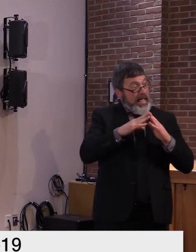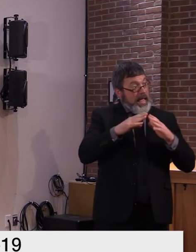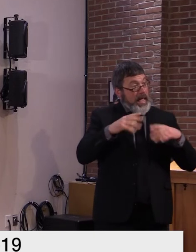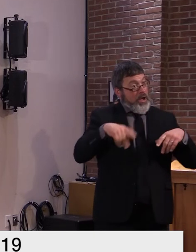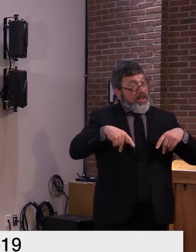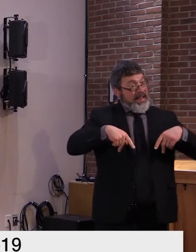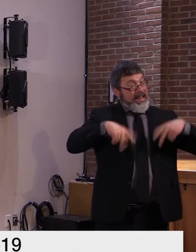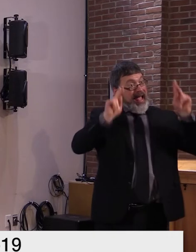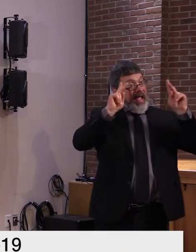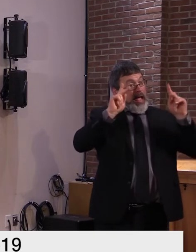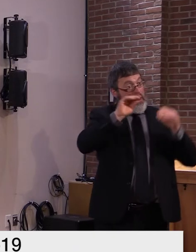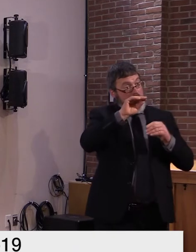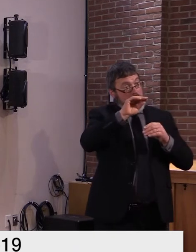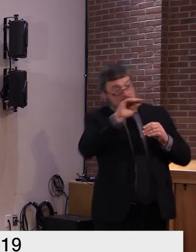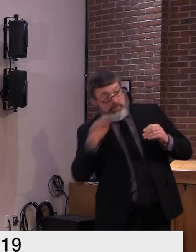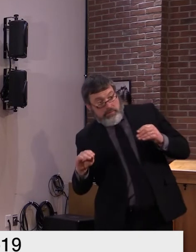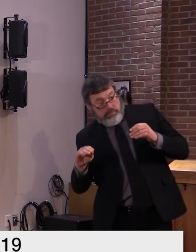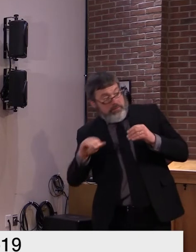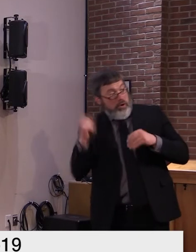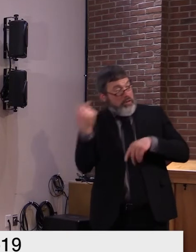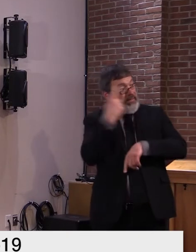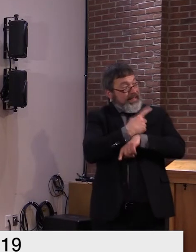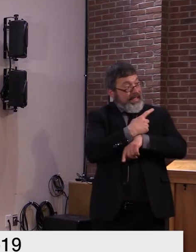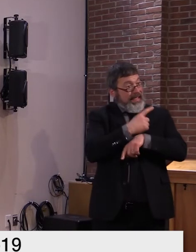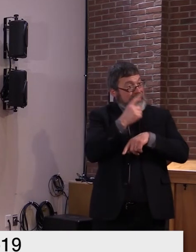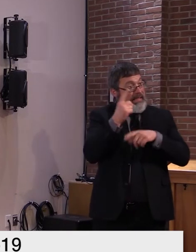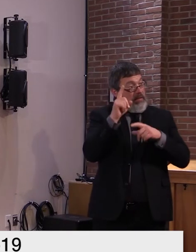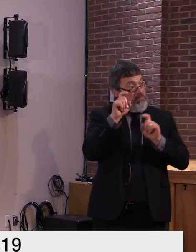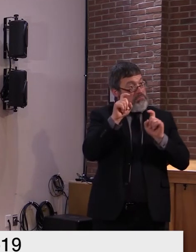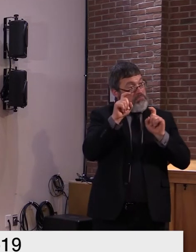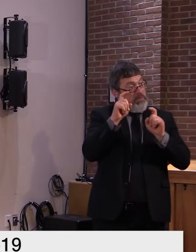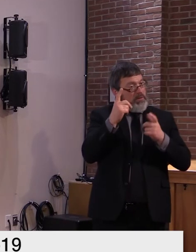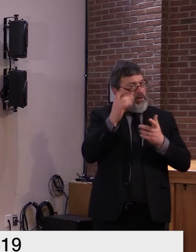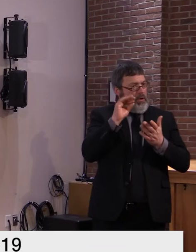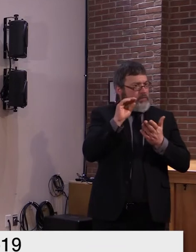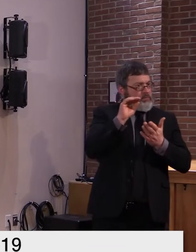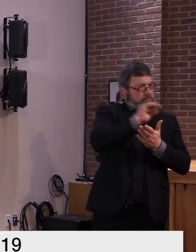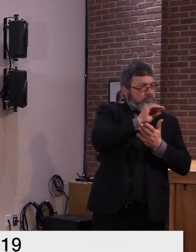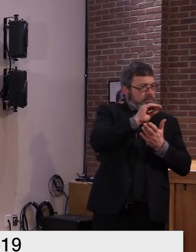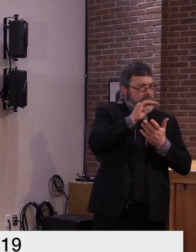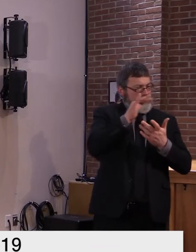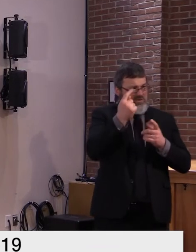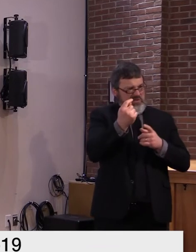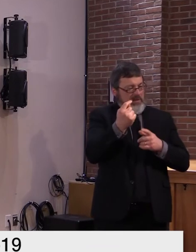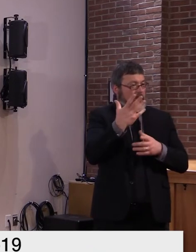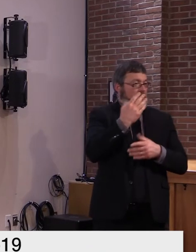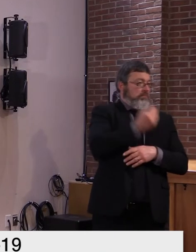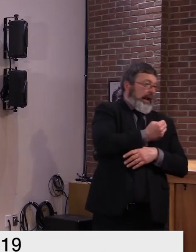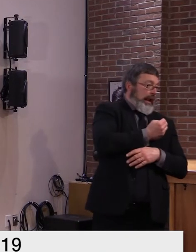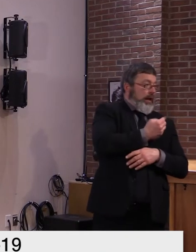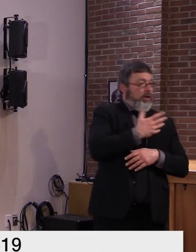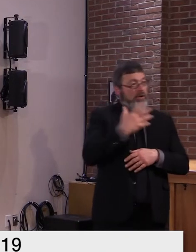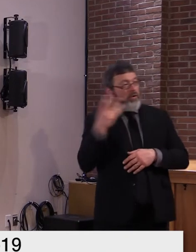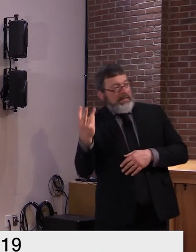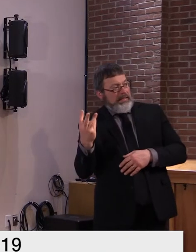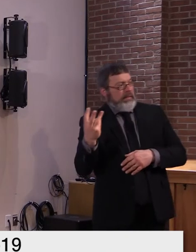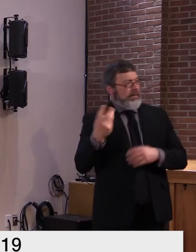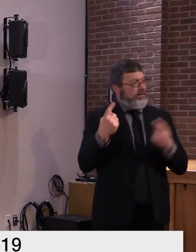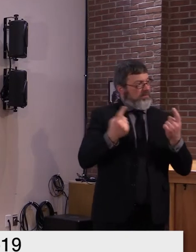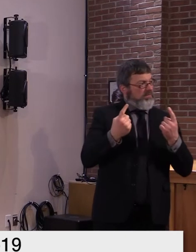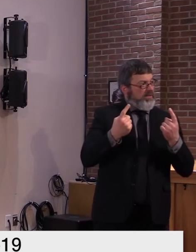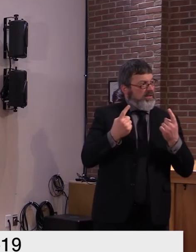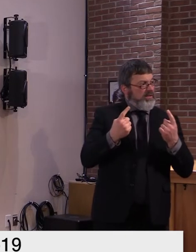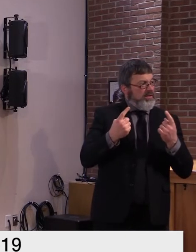give them the latitude though not require them to adopt a mailing voting for town meeting day ballot measures